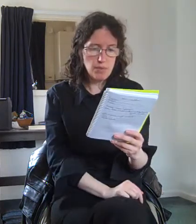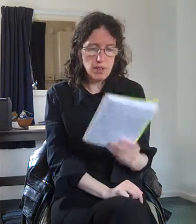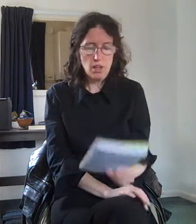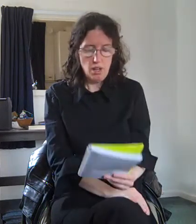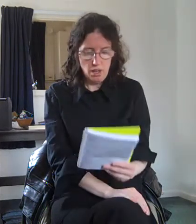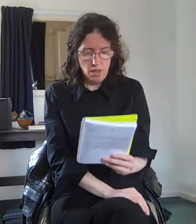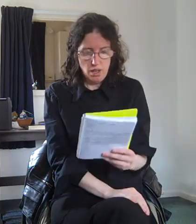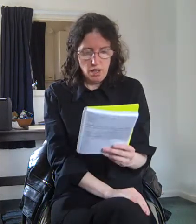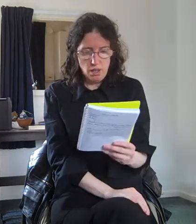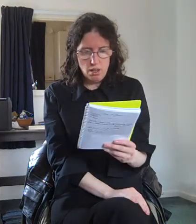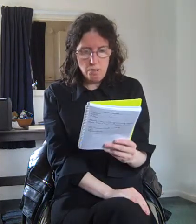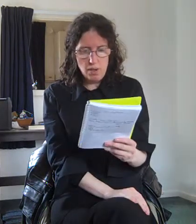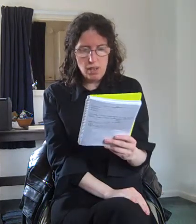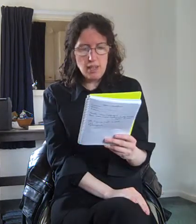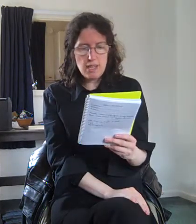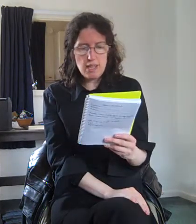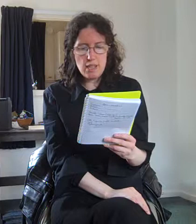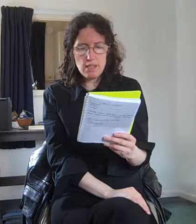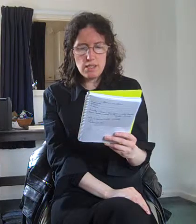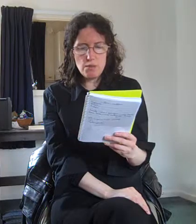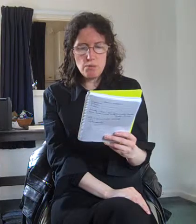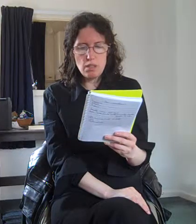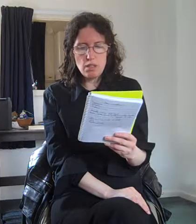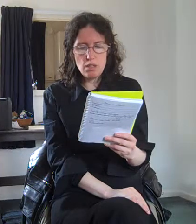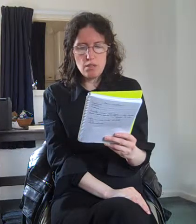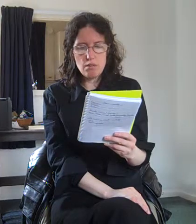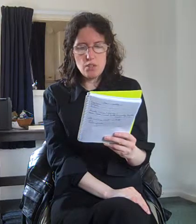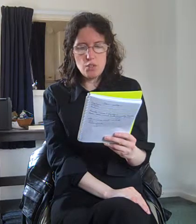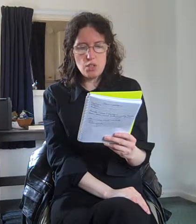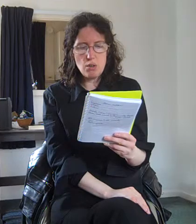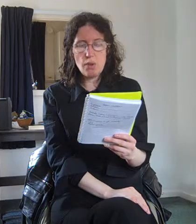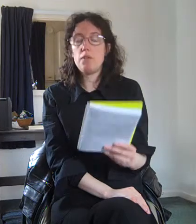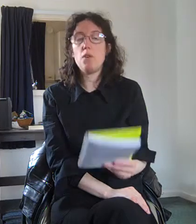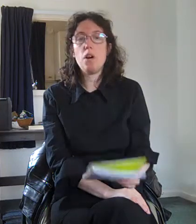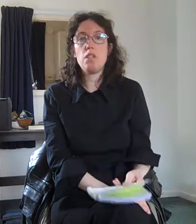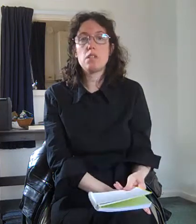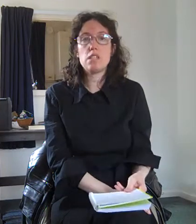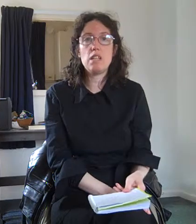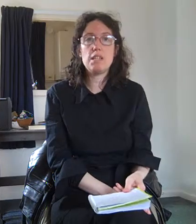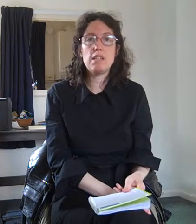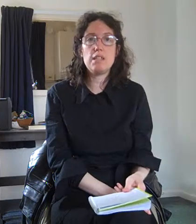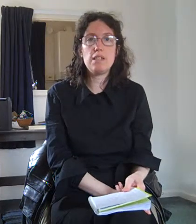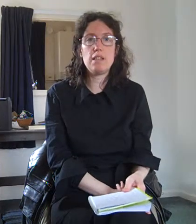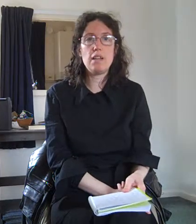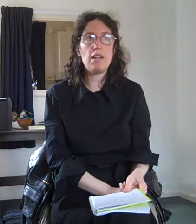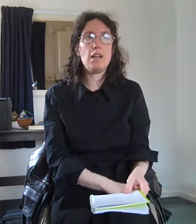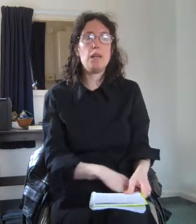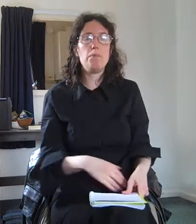um an eye test will show if you are alongside it um